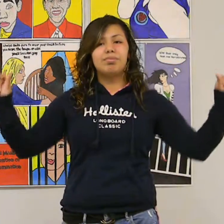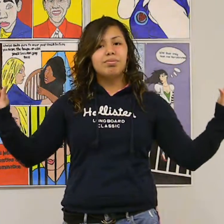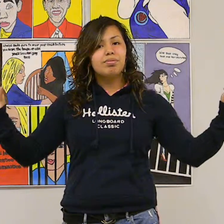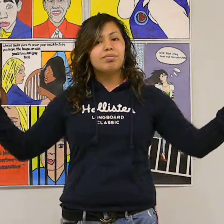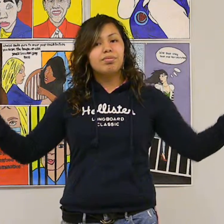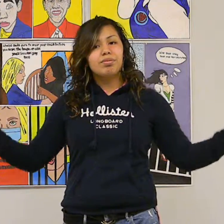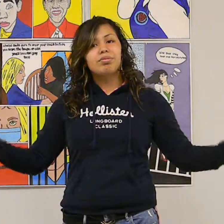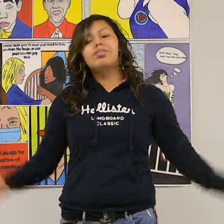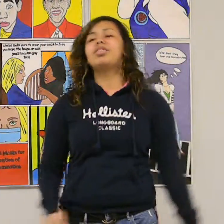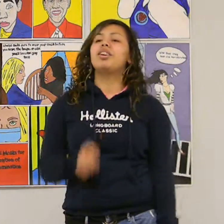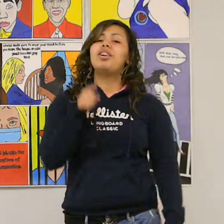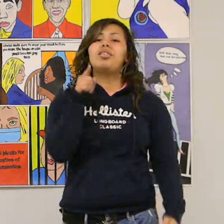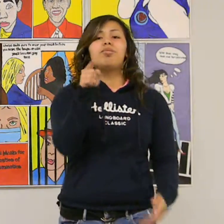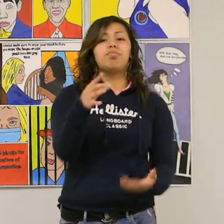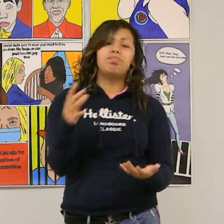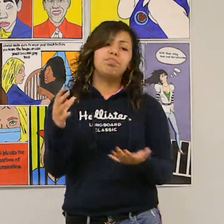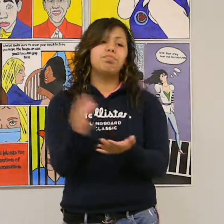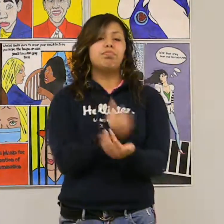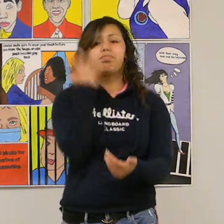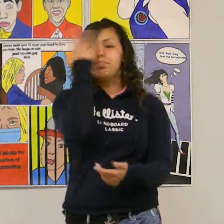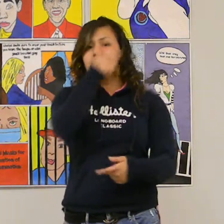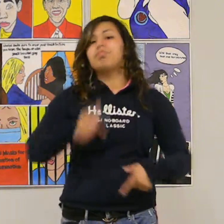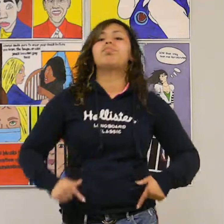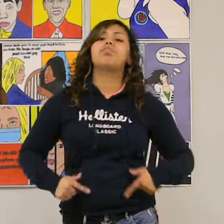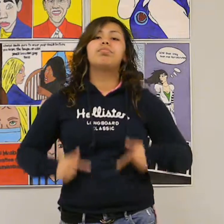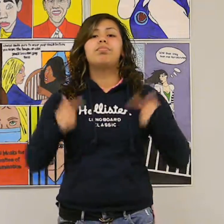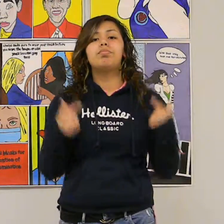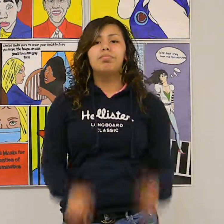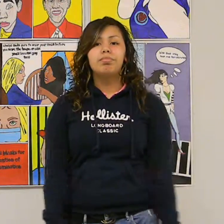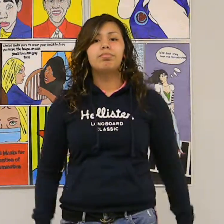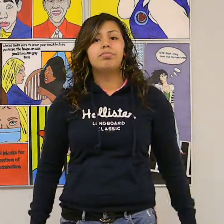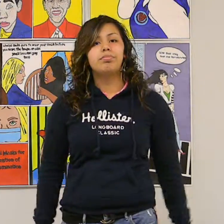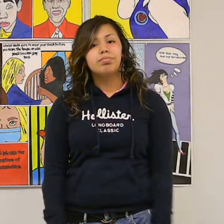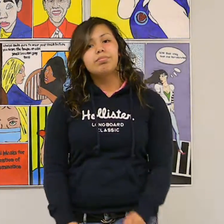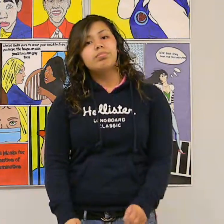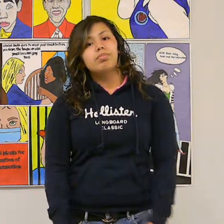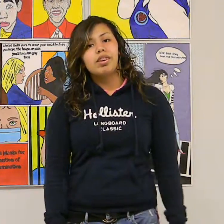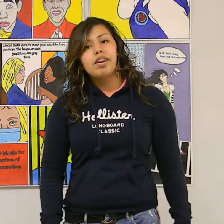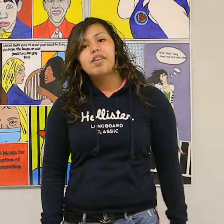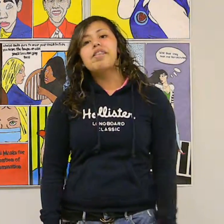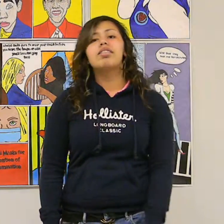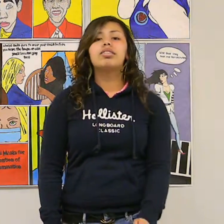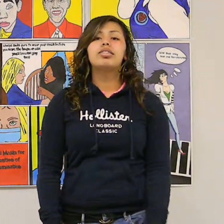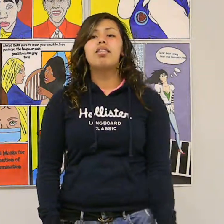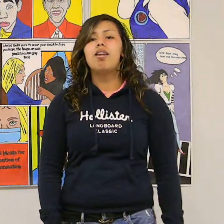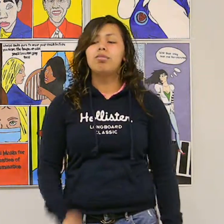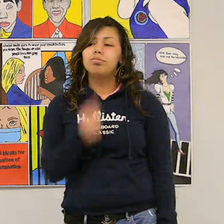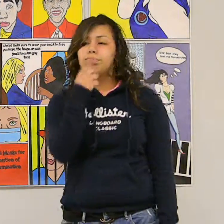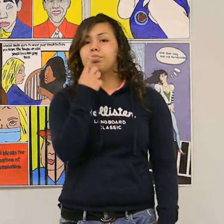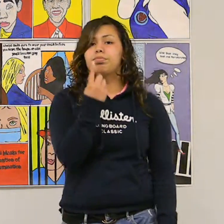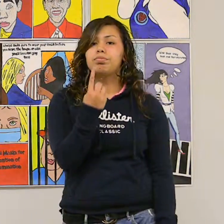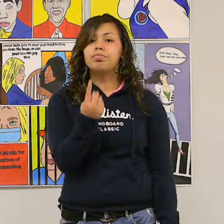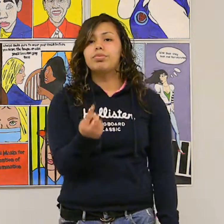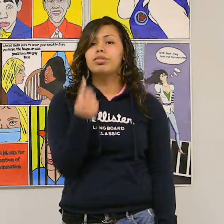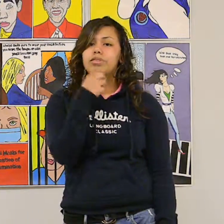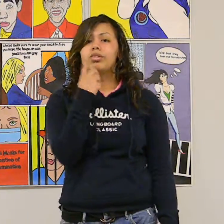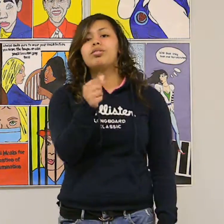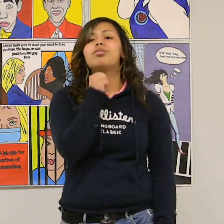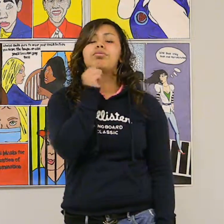-na-na-na-na-na-na-na You gotta be right To a beautiful life Come on Who says Who